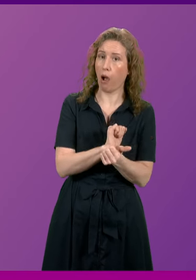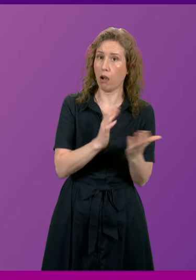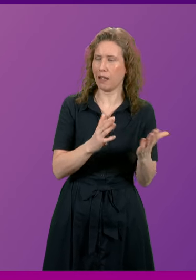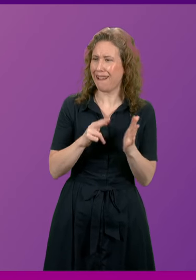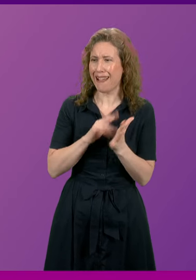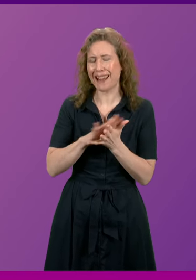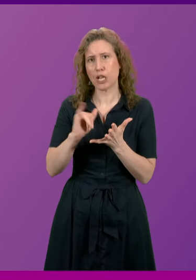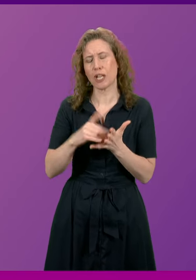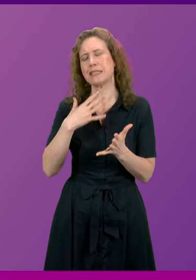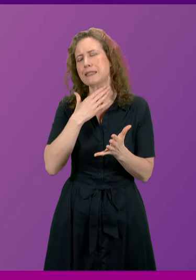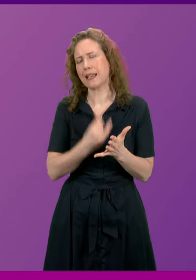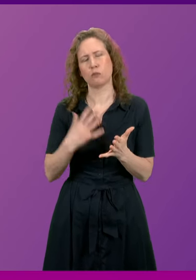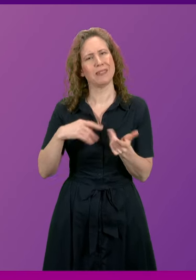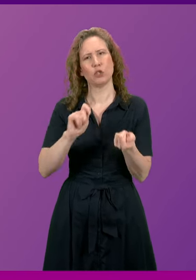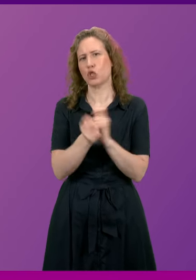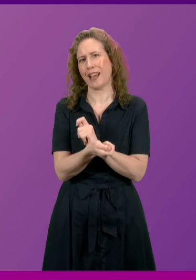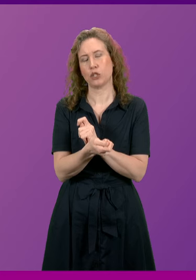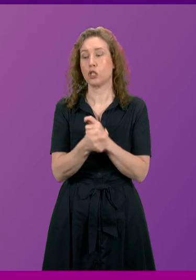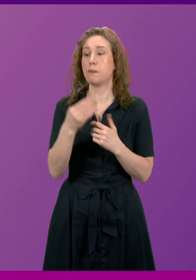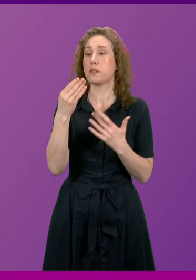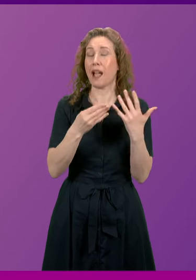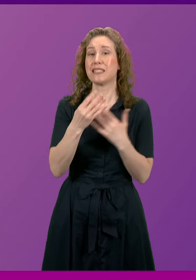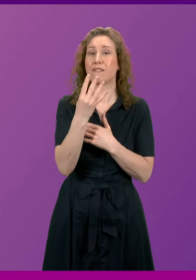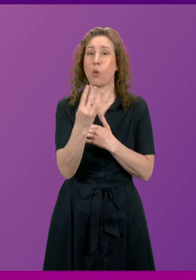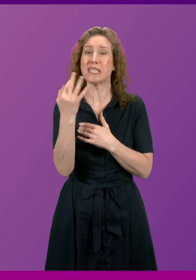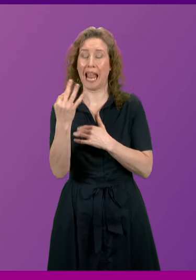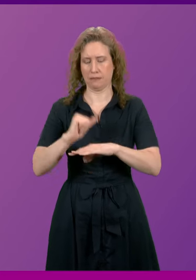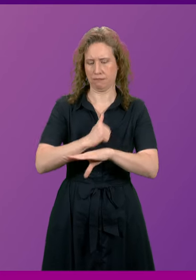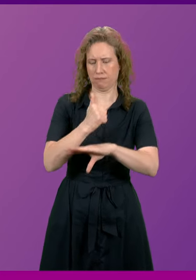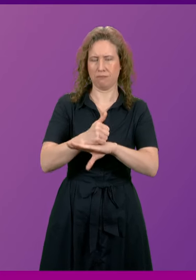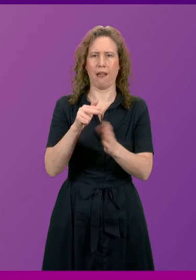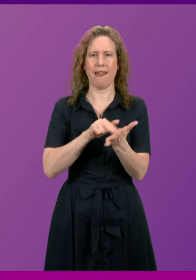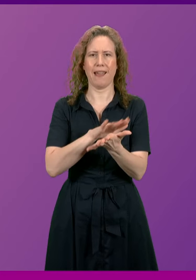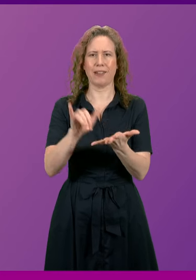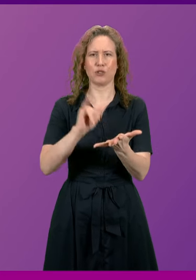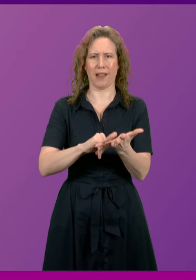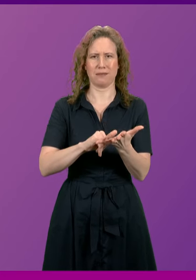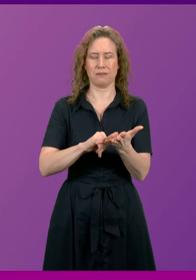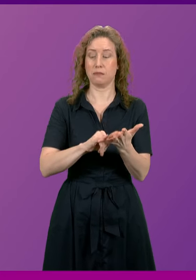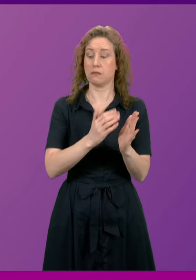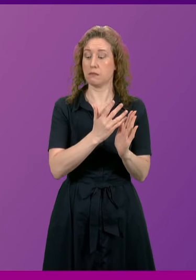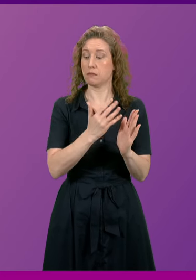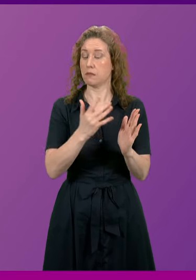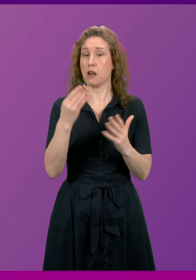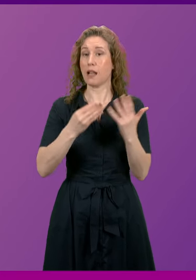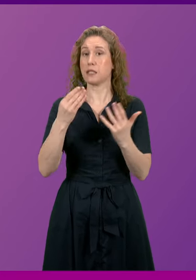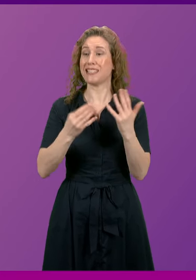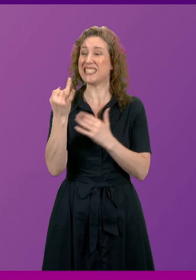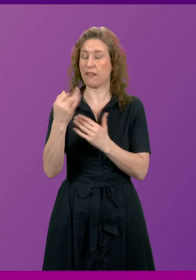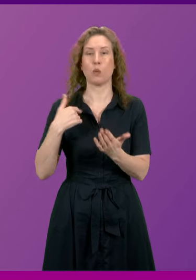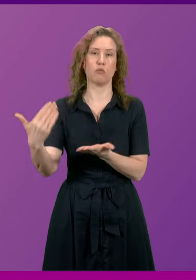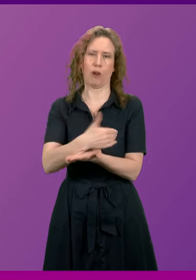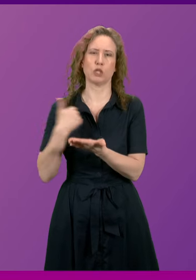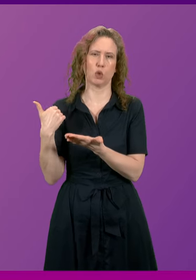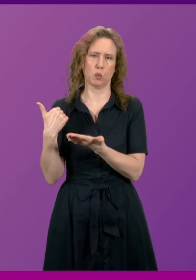desperately needs change. In 1948 we created our NHS. In 1997 we rescued